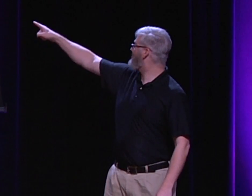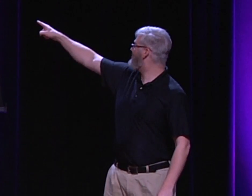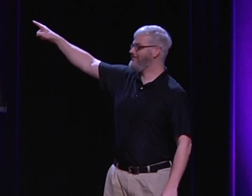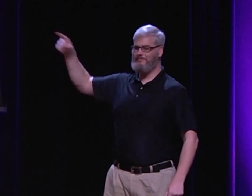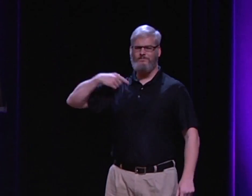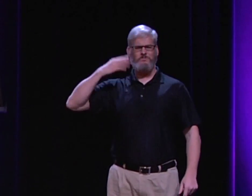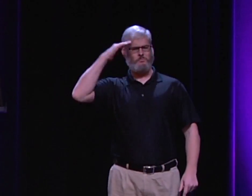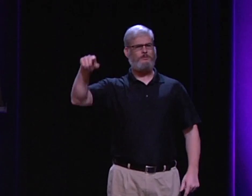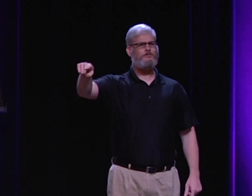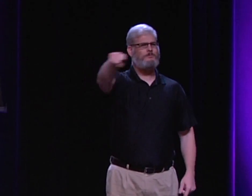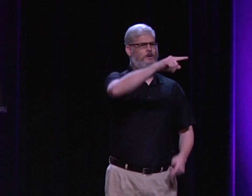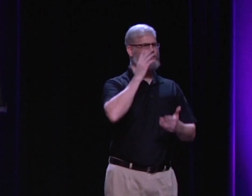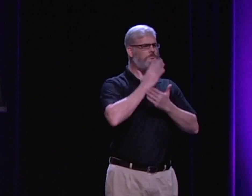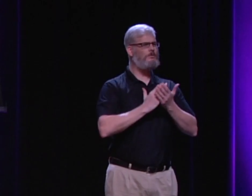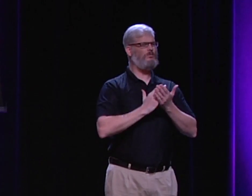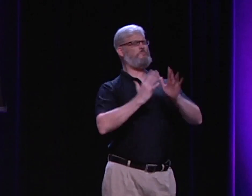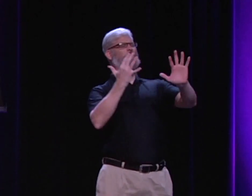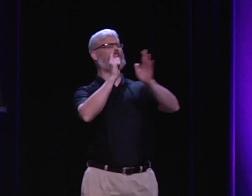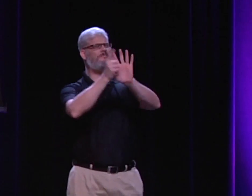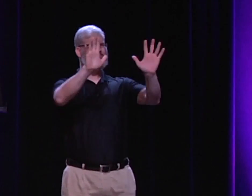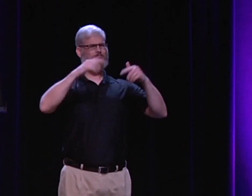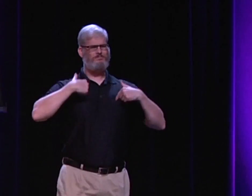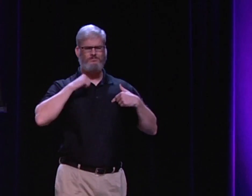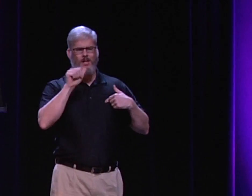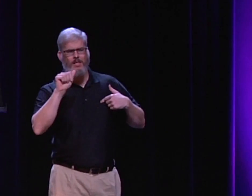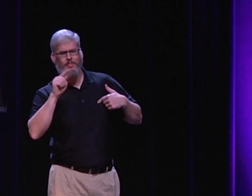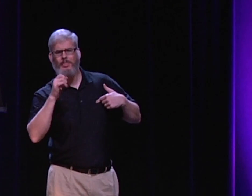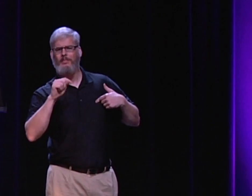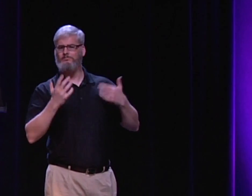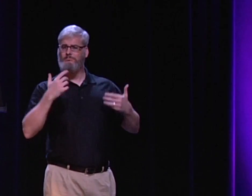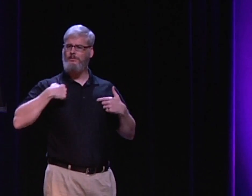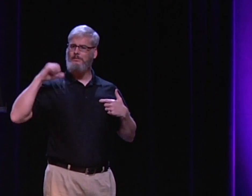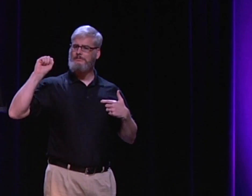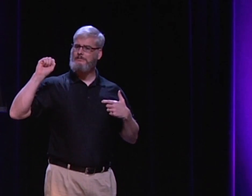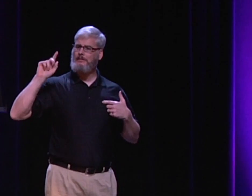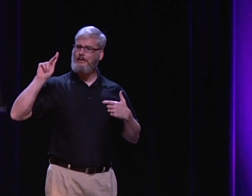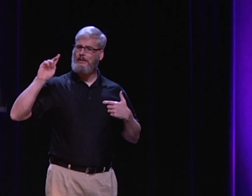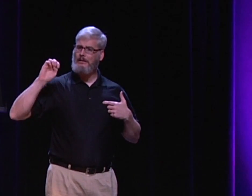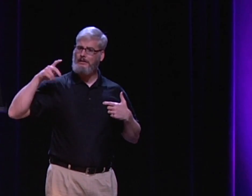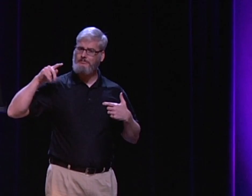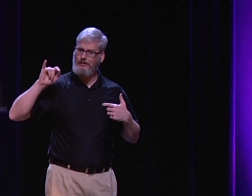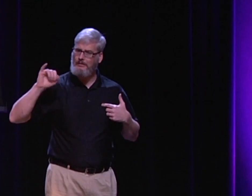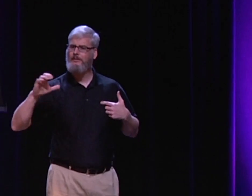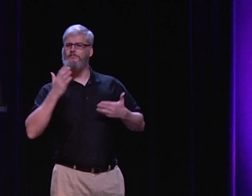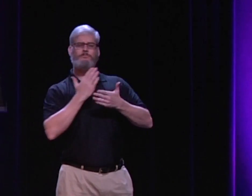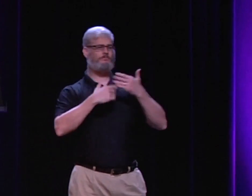So I chose the word atheism. And I know some of you are out there thinking, you know, well, I'm not exactly an atheist.